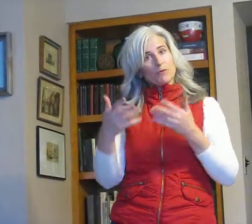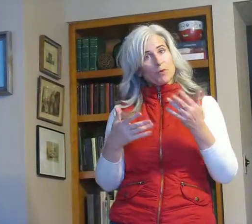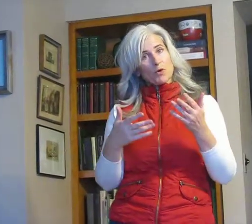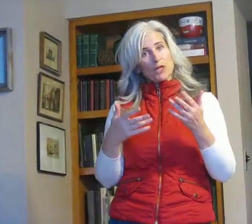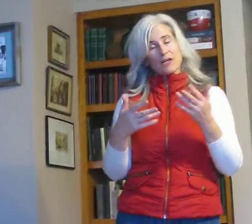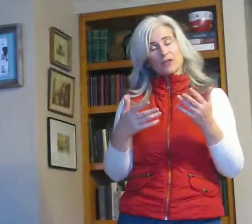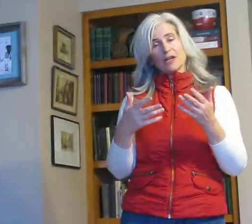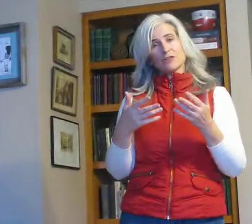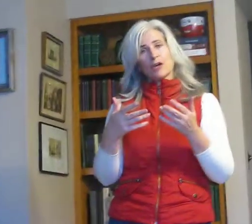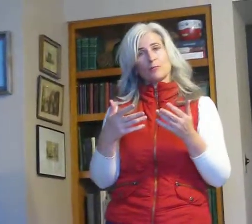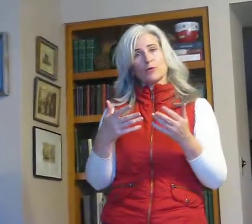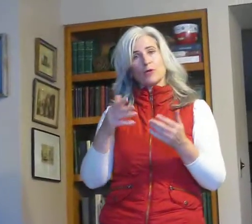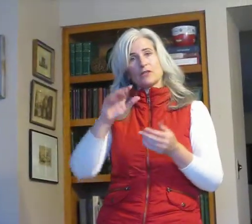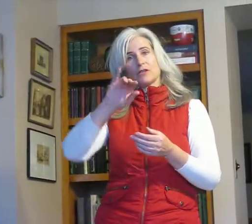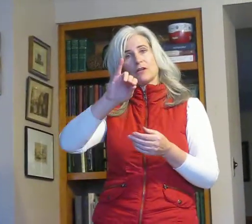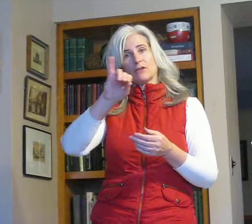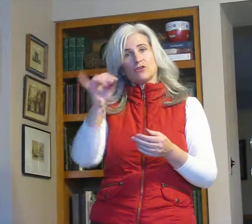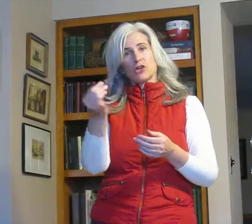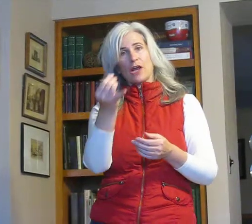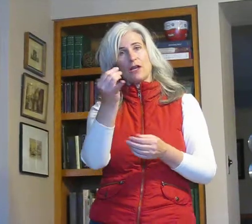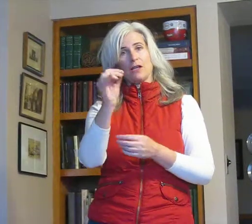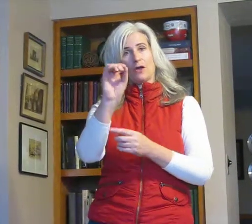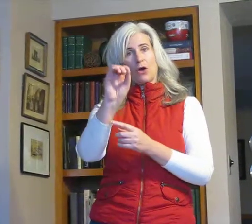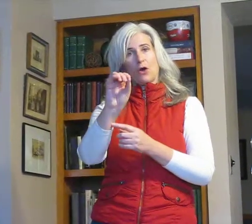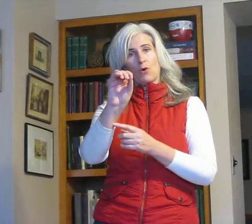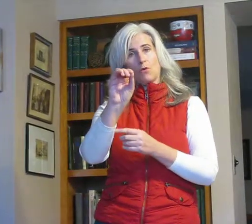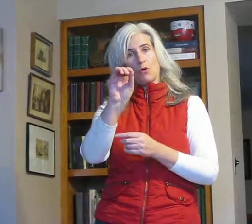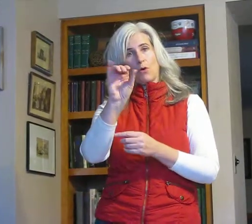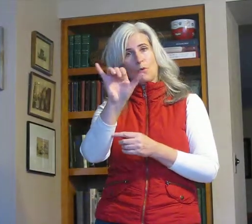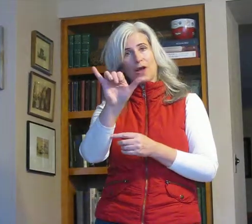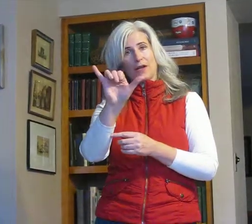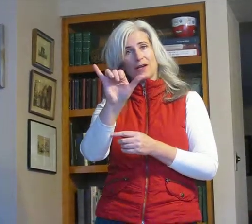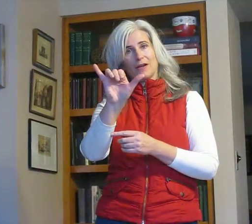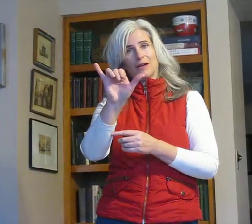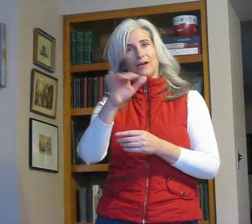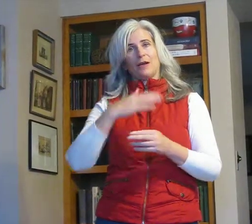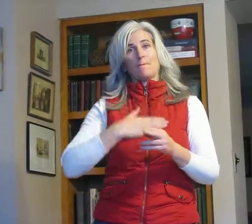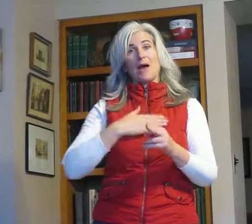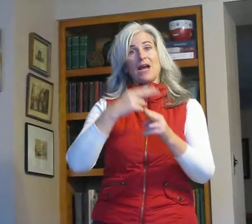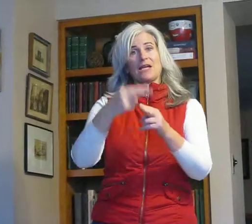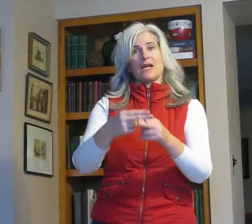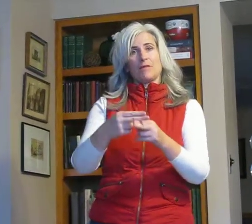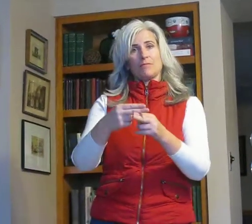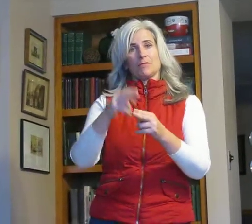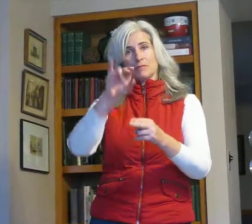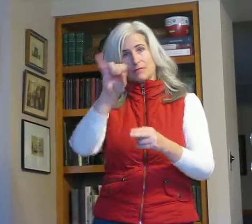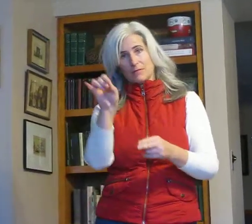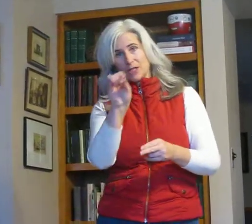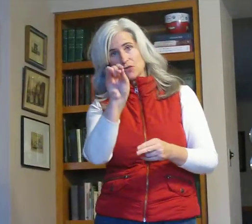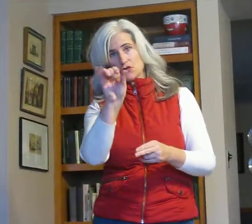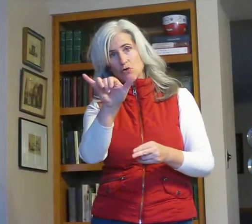we've been working on the last couple of weeks, J-O-Y. My name is Joy.